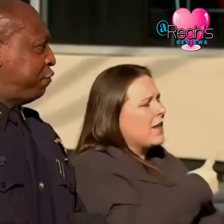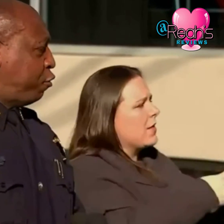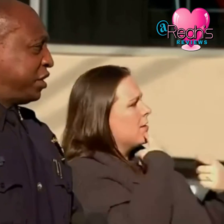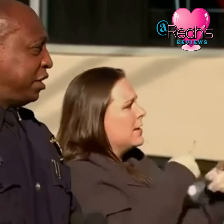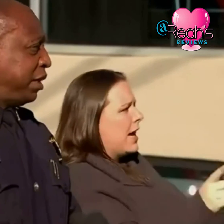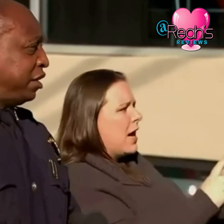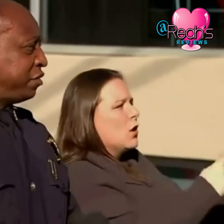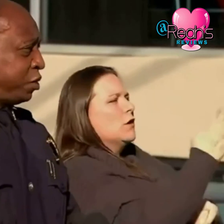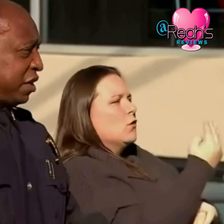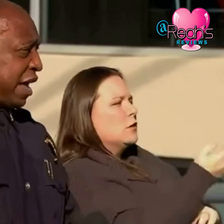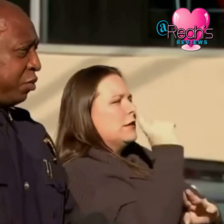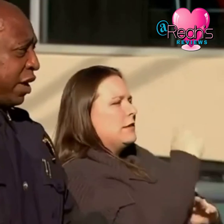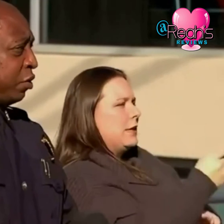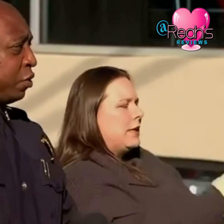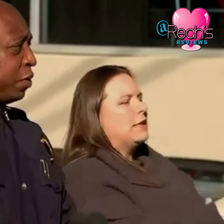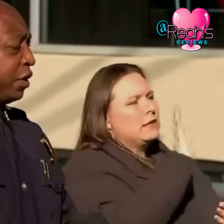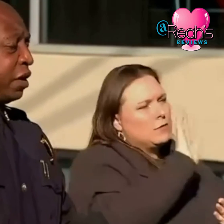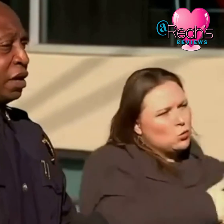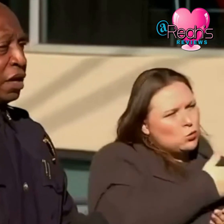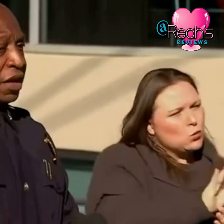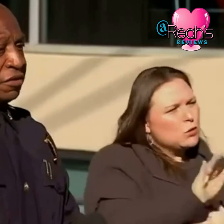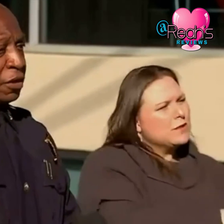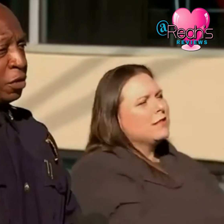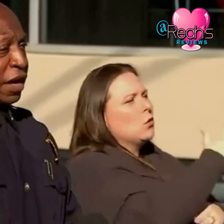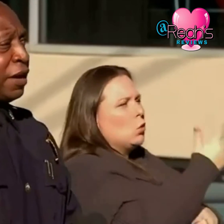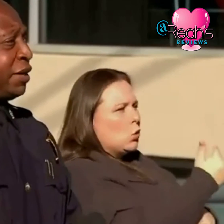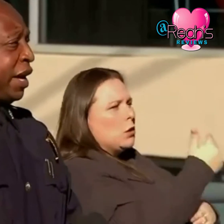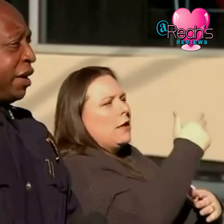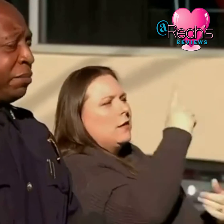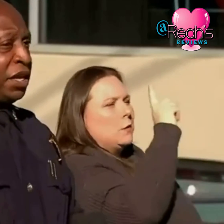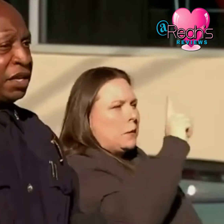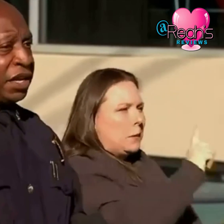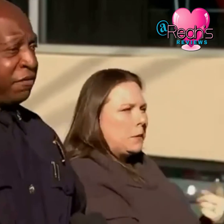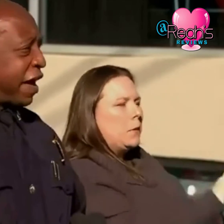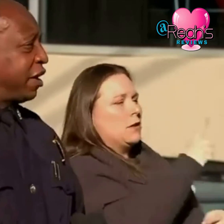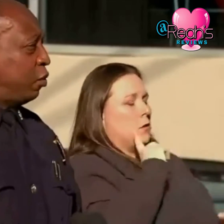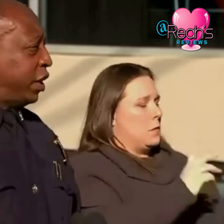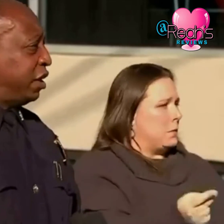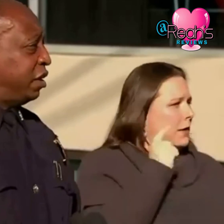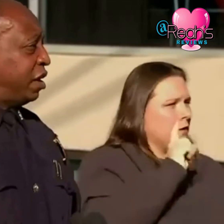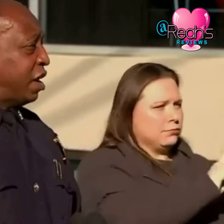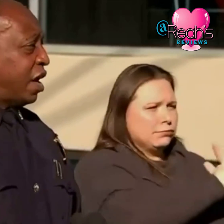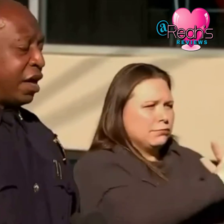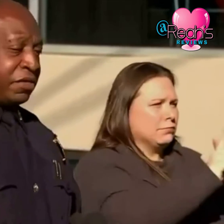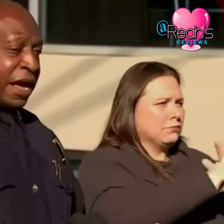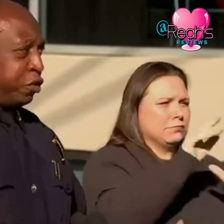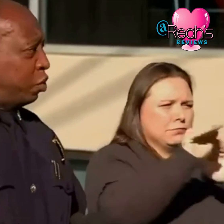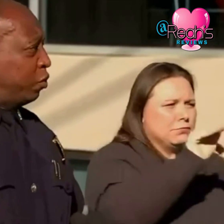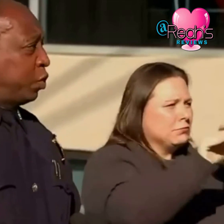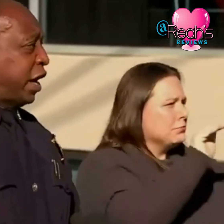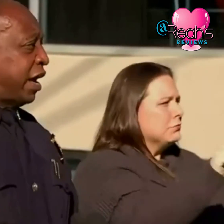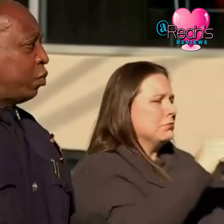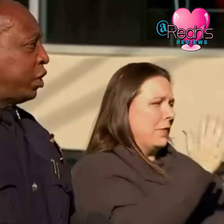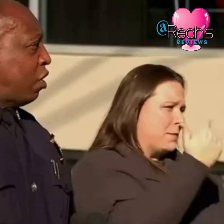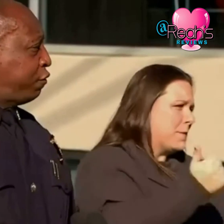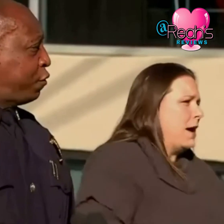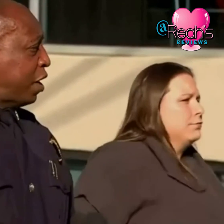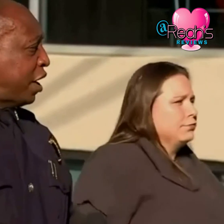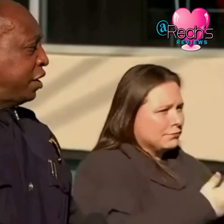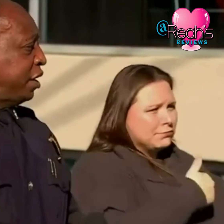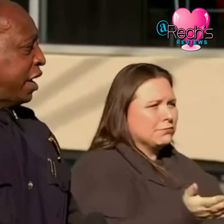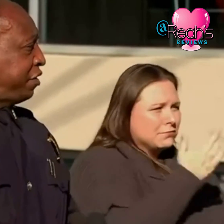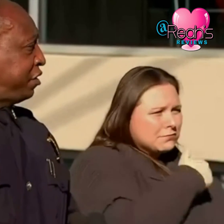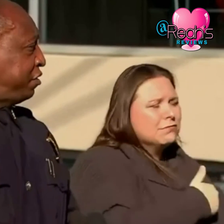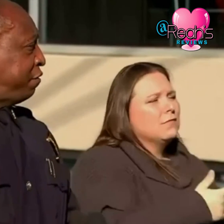detonation in 14 minutes so it was a countdown going and so they began immediately evacuating uh not knowing what we had we called